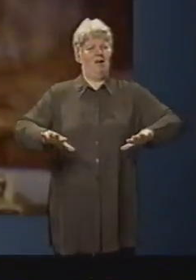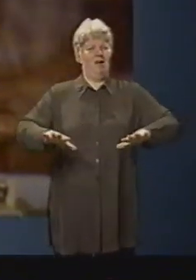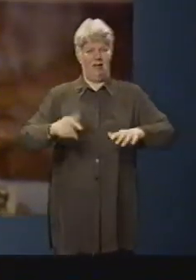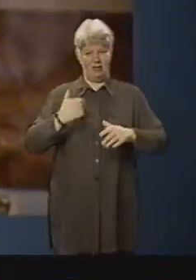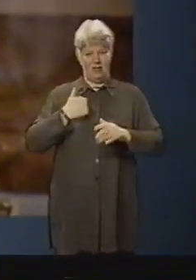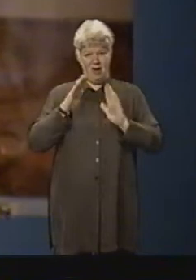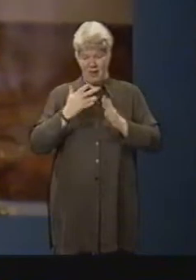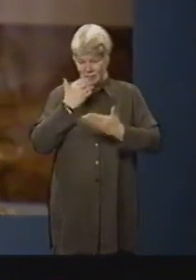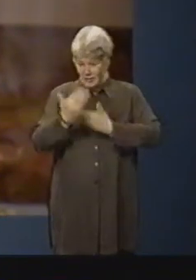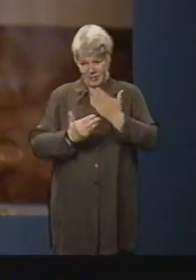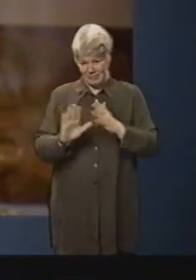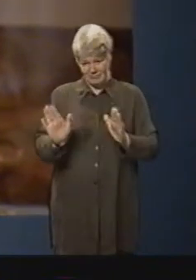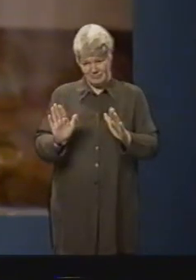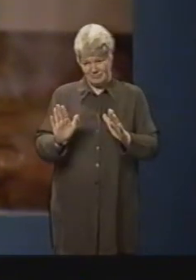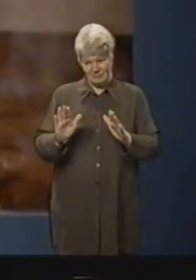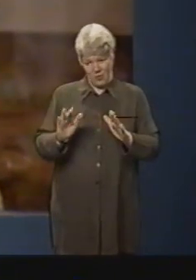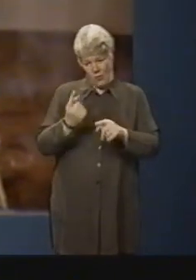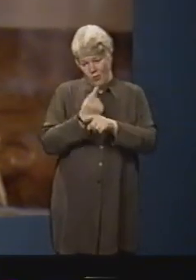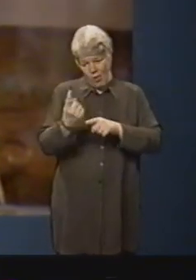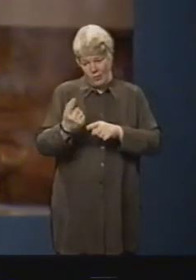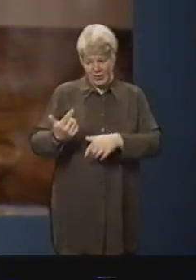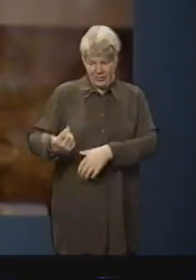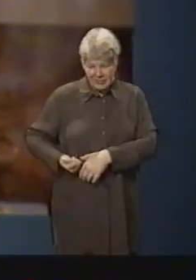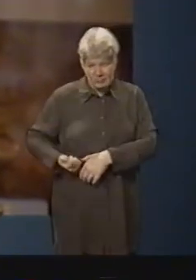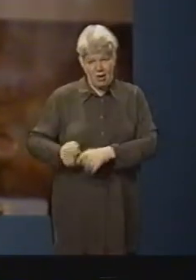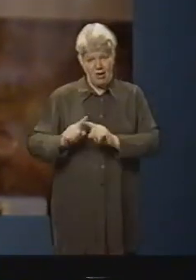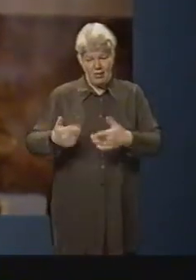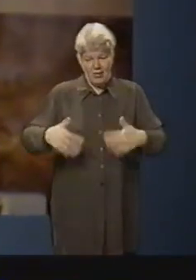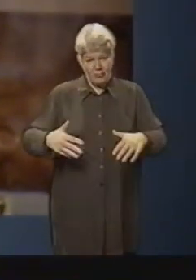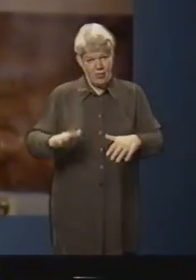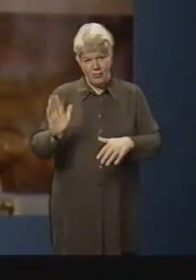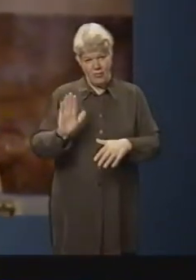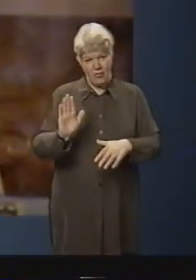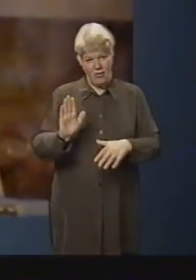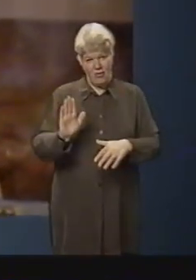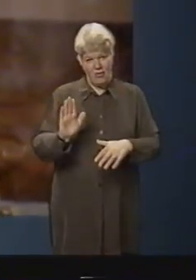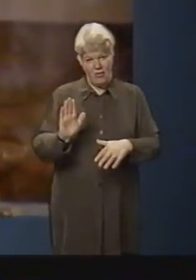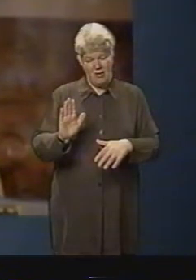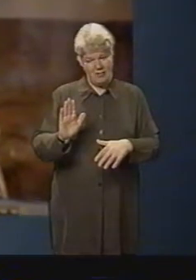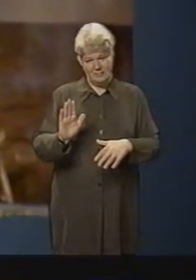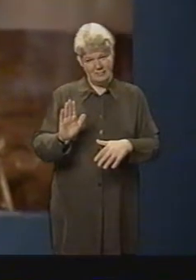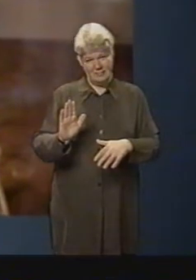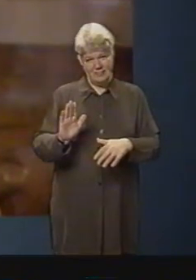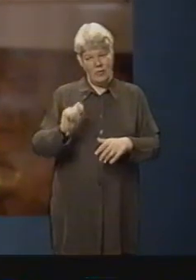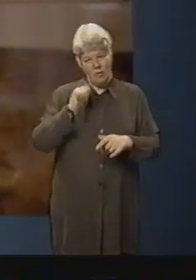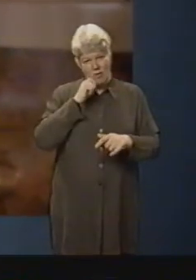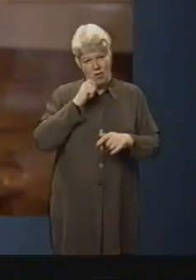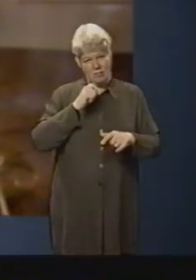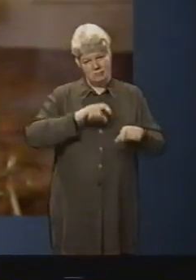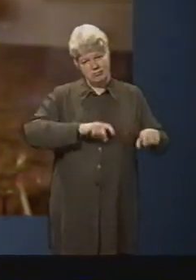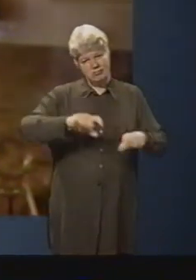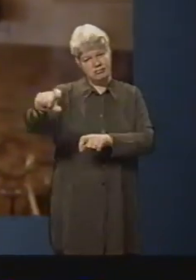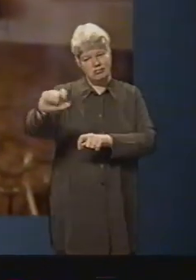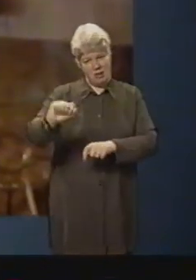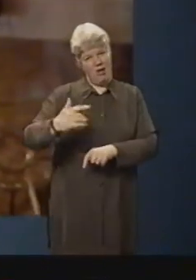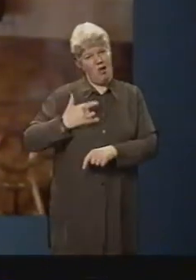And I mean I had to tell her that, that that wasn't right and that she's, you know, I knew for